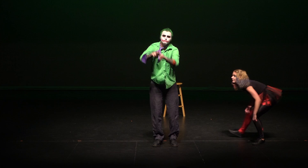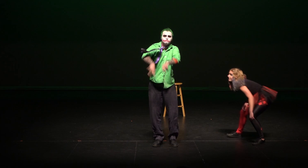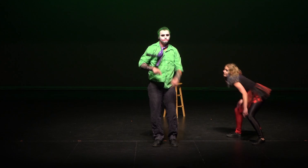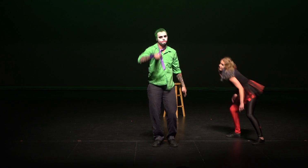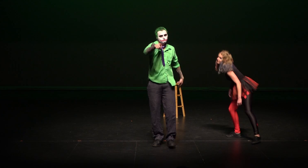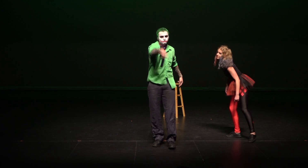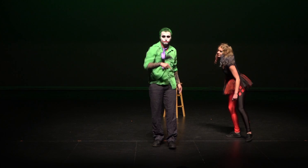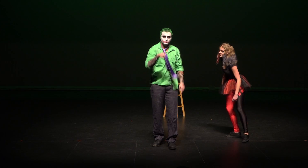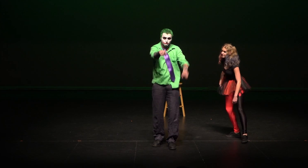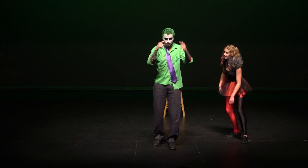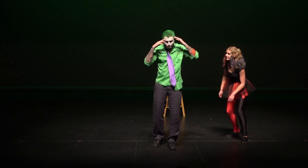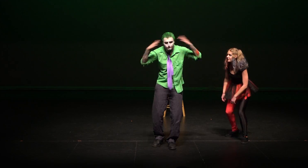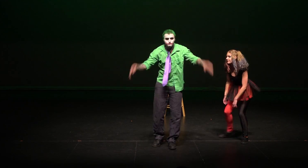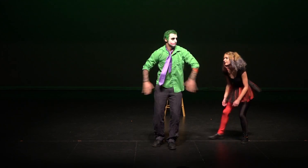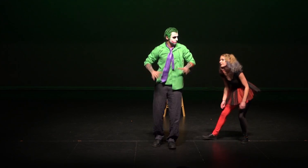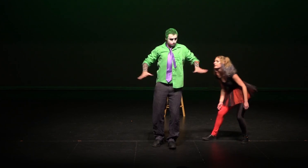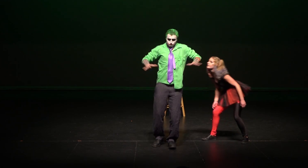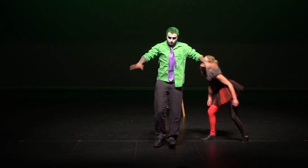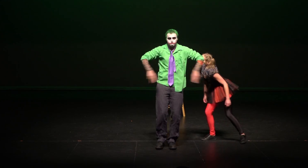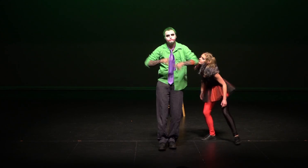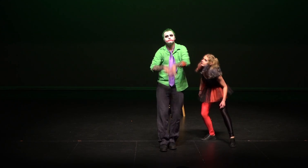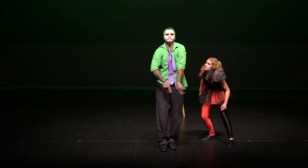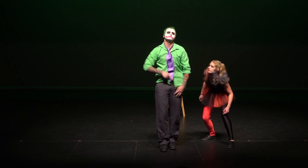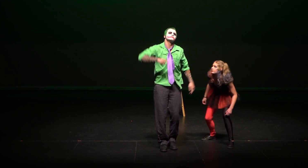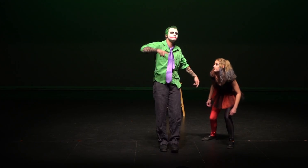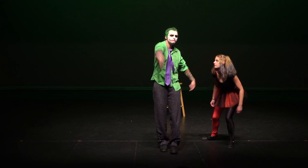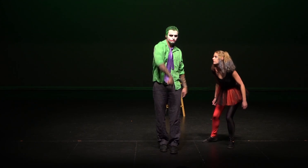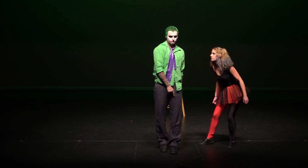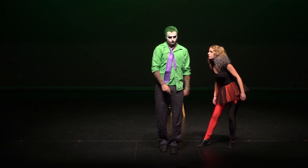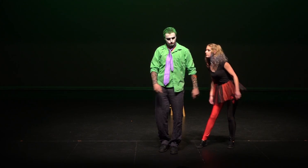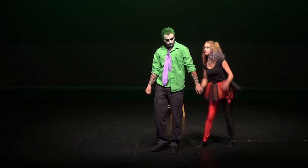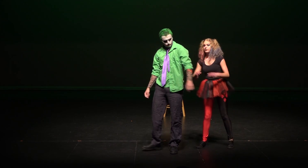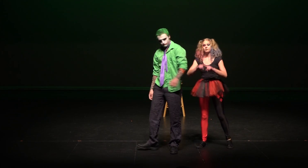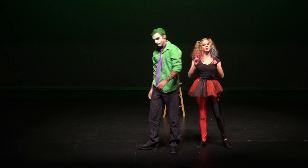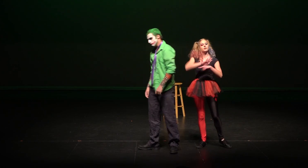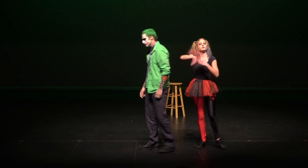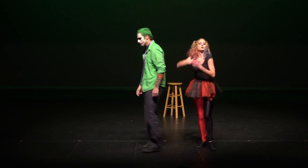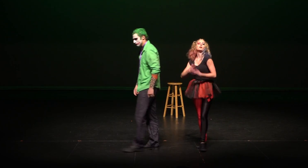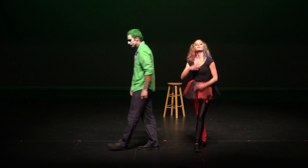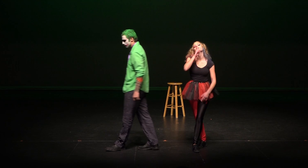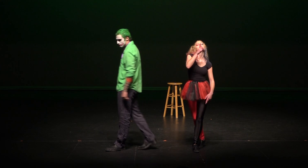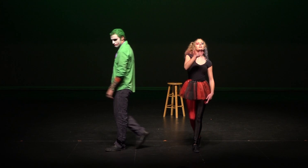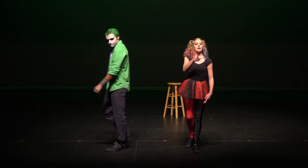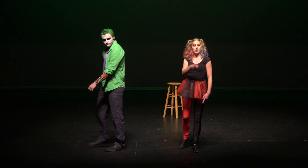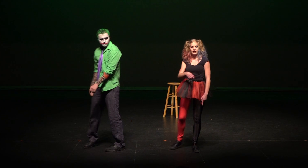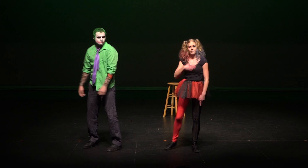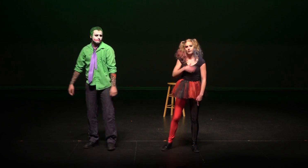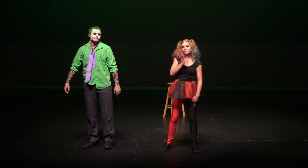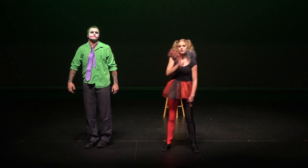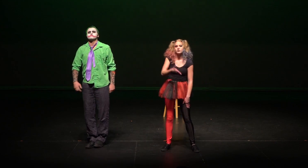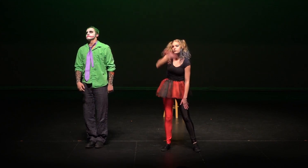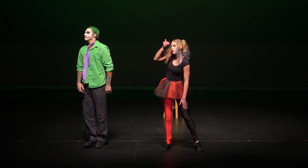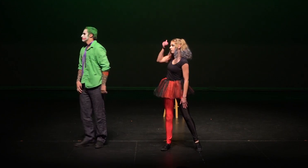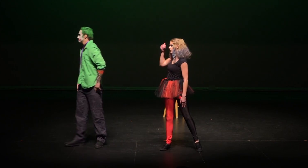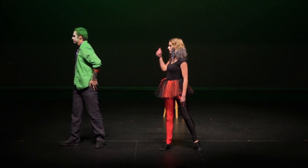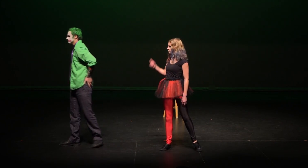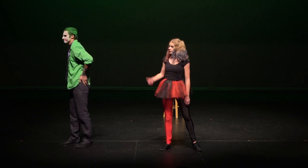sitting next to you You think I'm gonna get this sitting next to you And after our last time, please don't forget